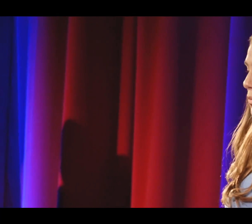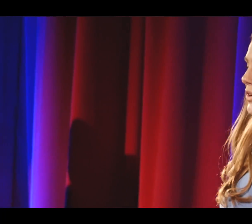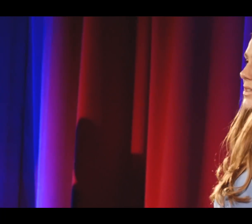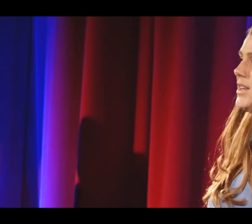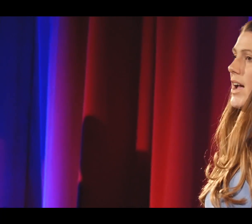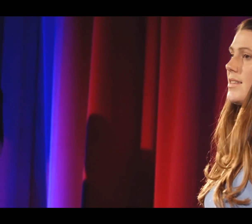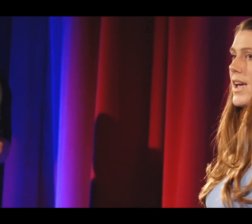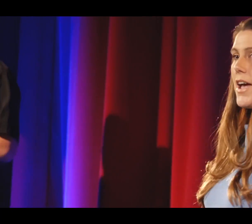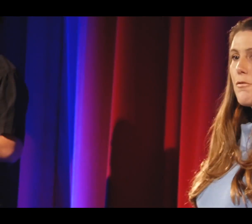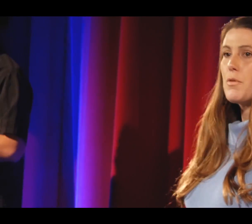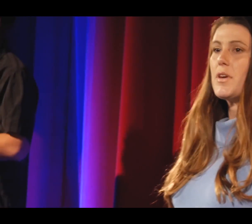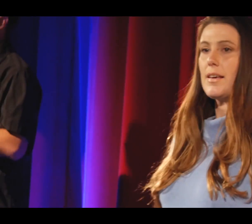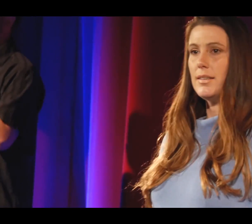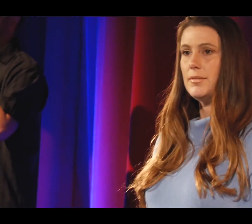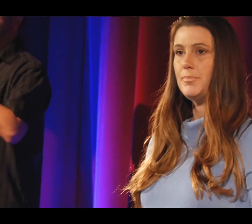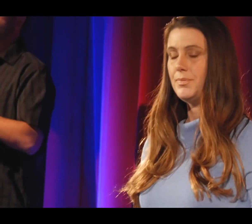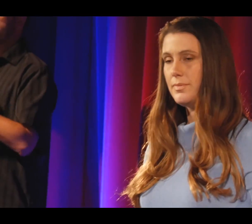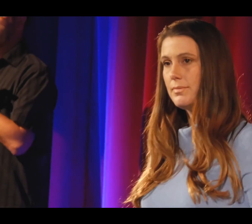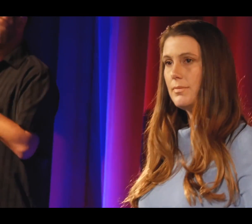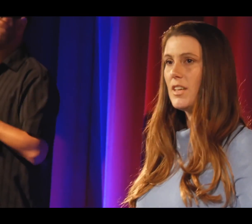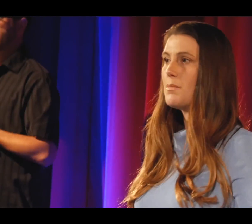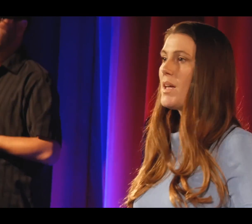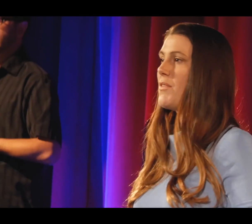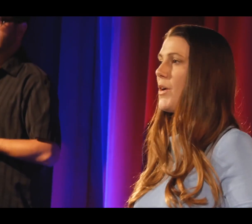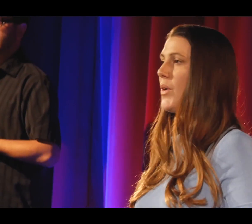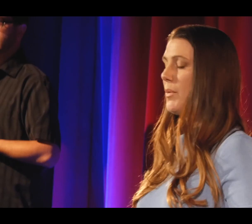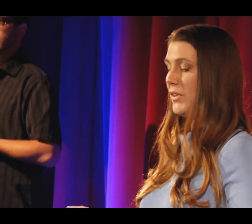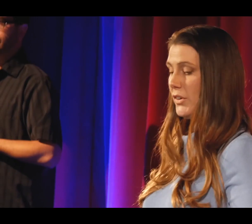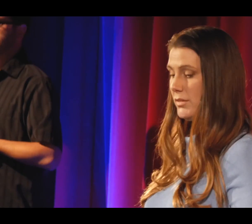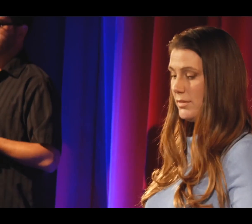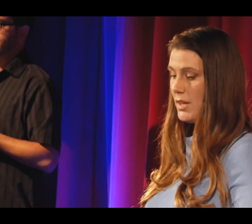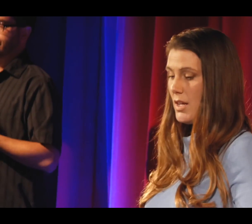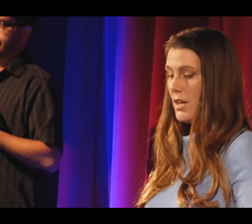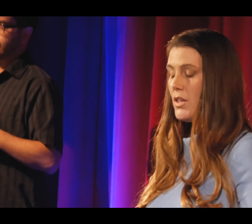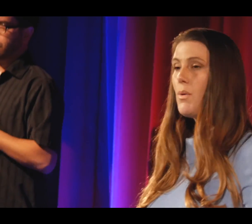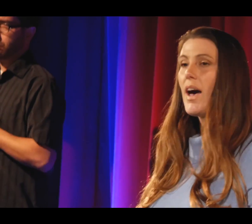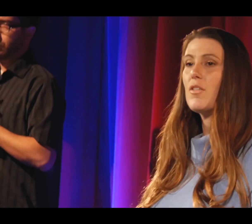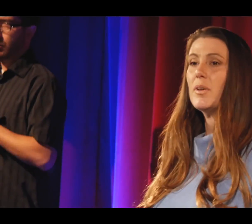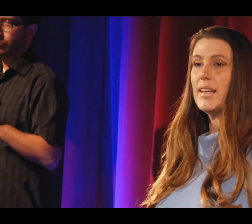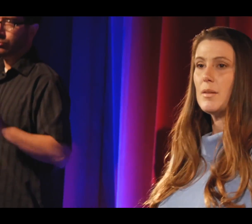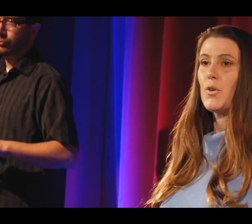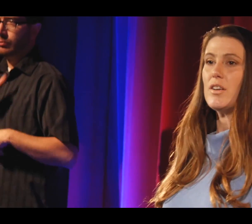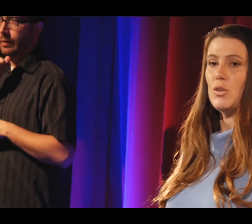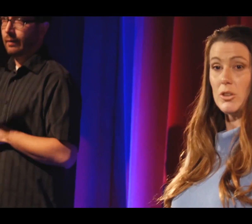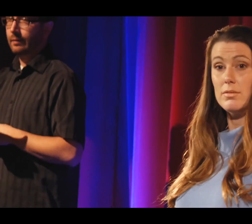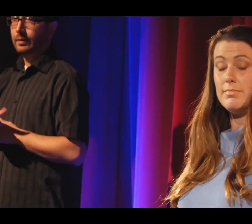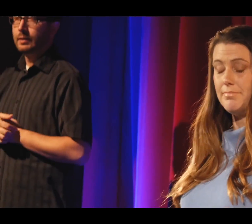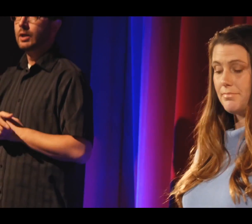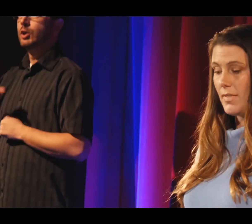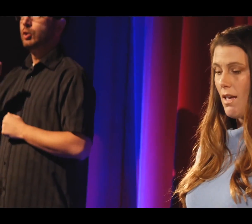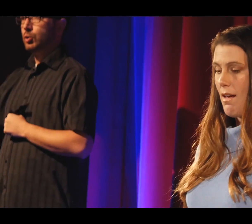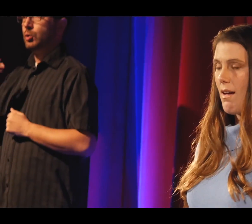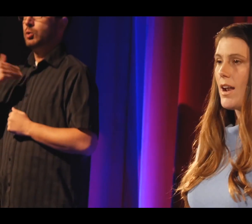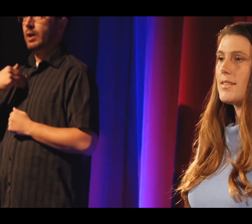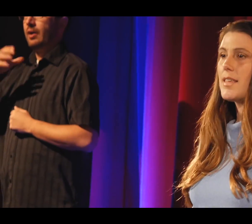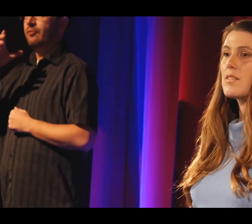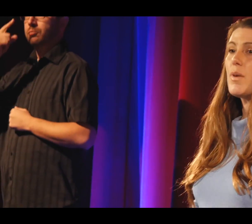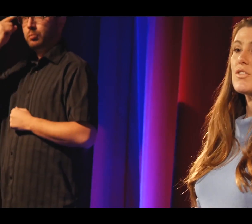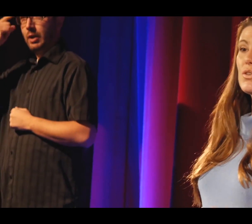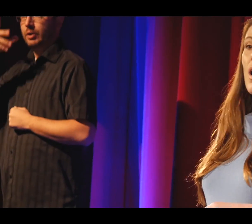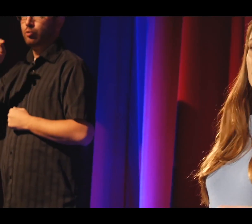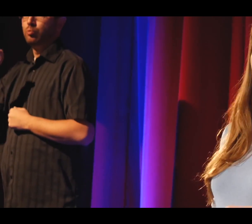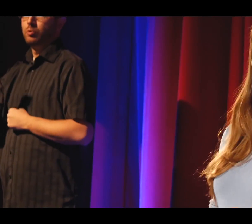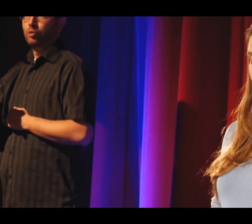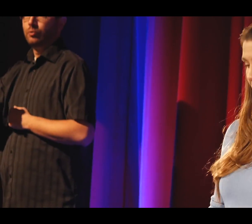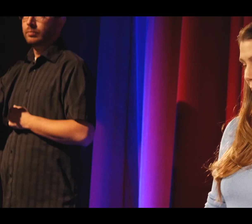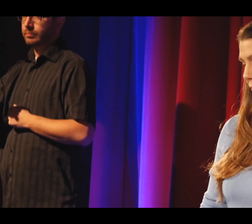So these are words that I say every week. It doesn't make me very popular. You have a malignant brain tumor. And I say